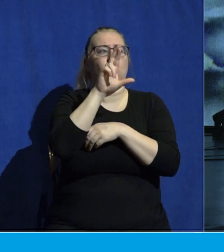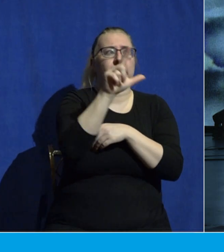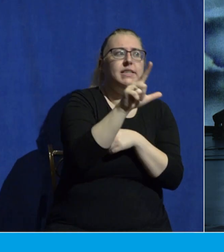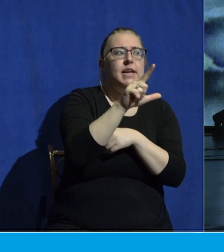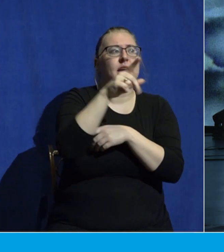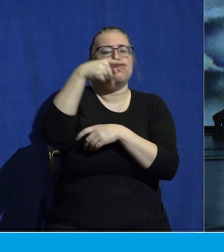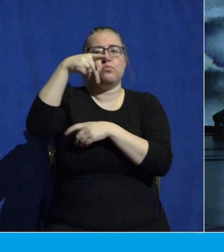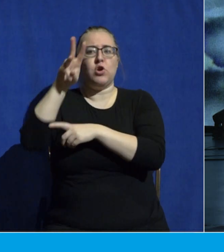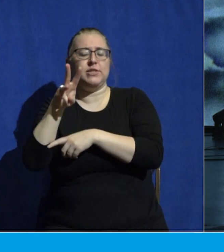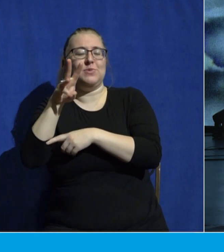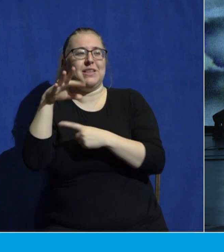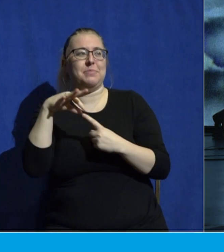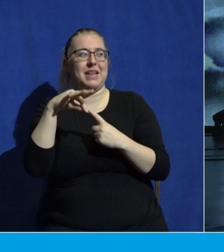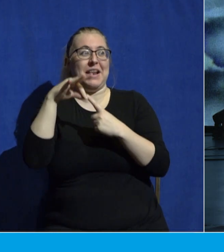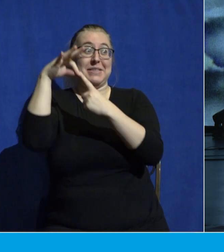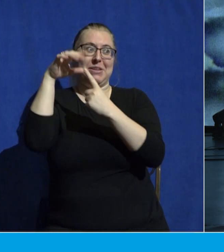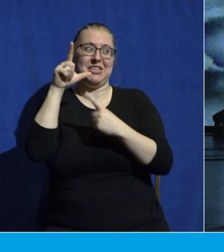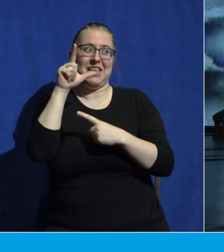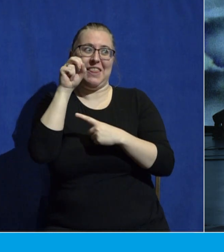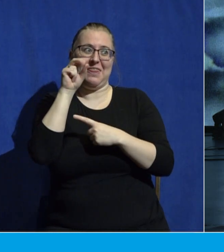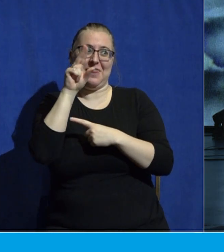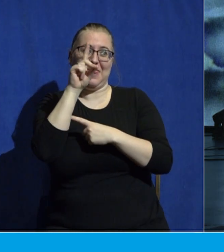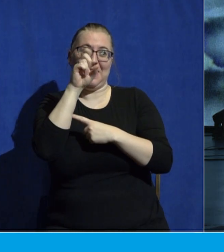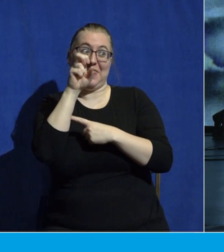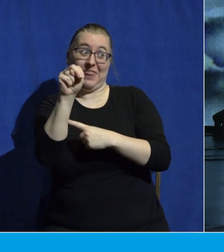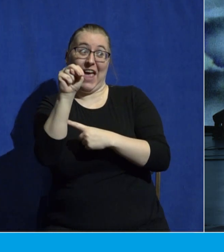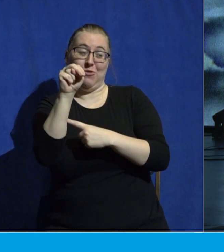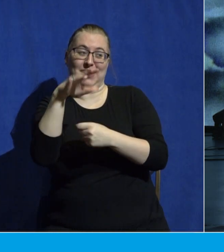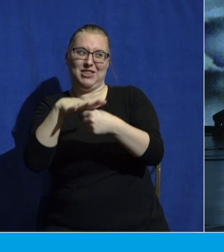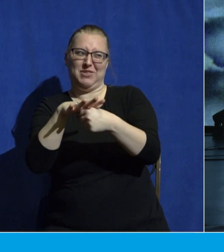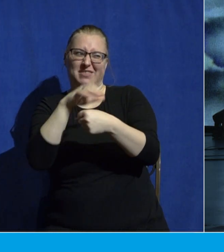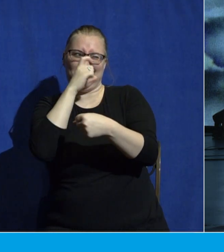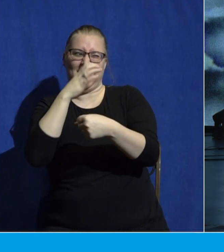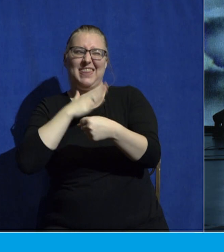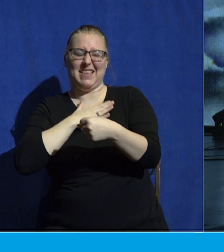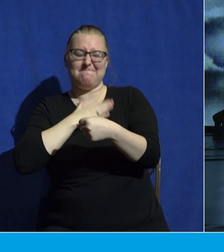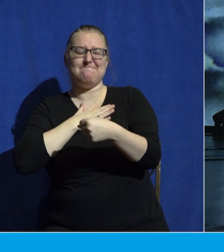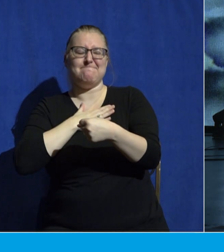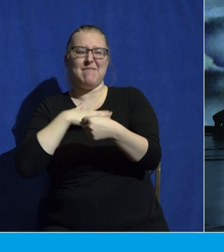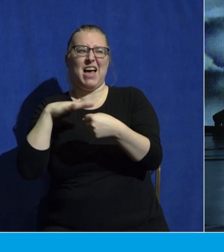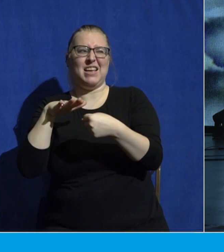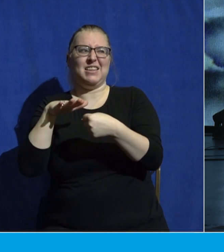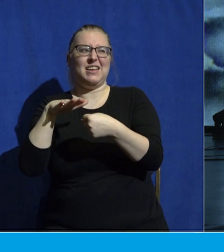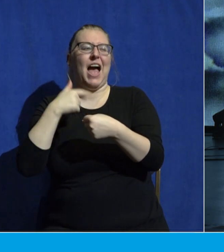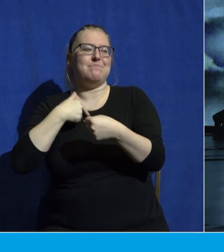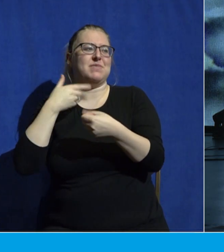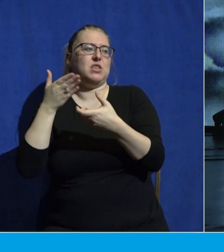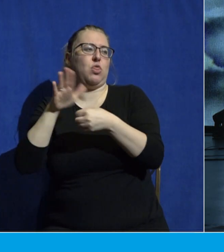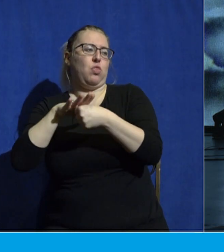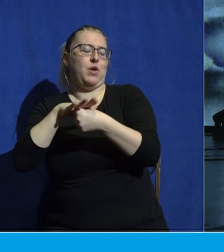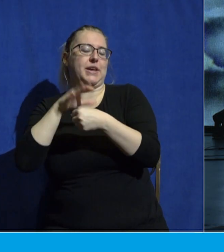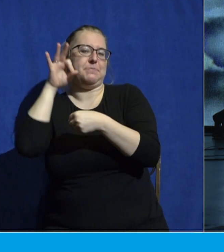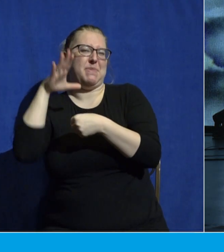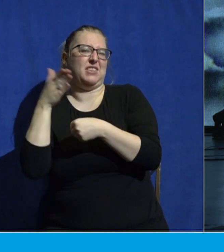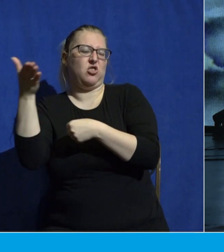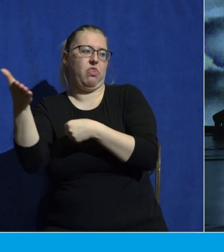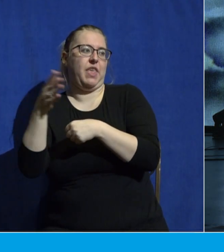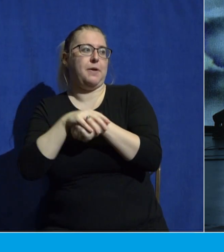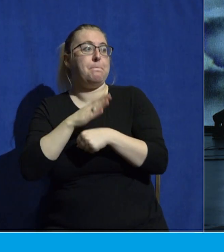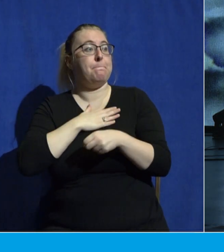to our Loudon location, which I have the joy of serving as location pastor. My name is Britton Taylor, and I am